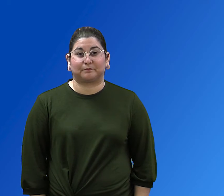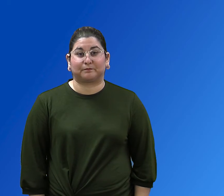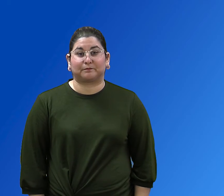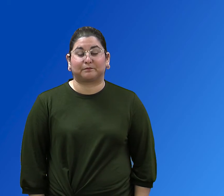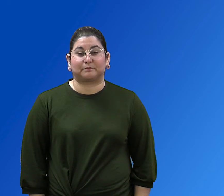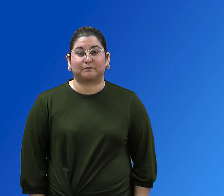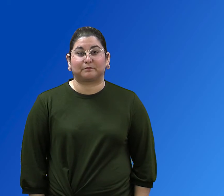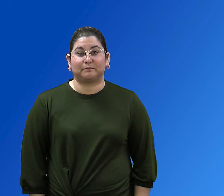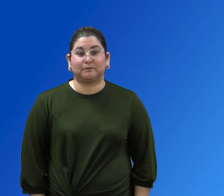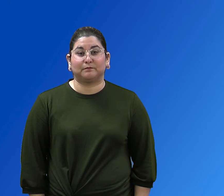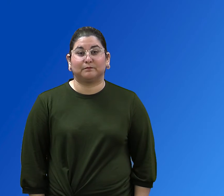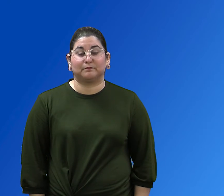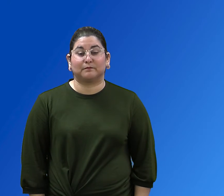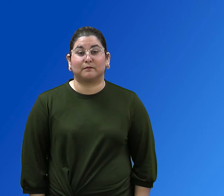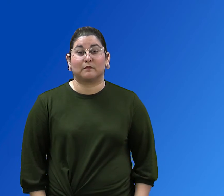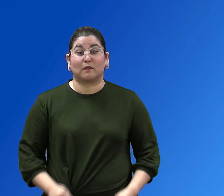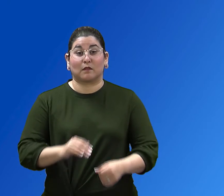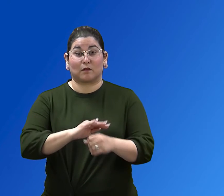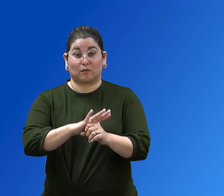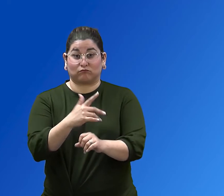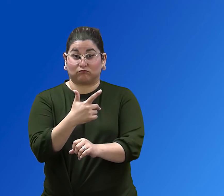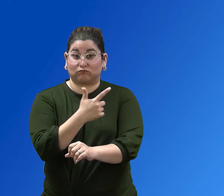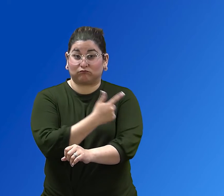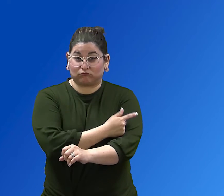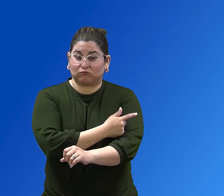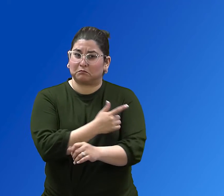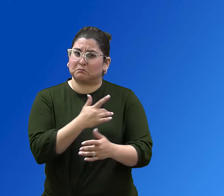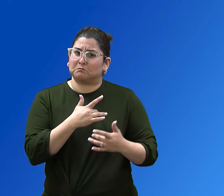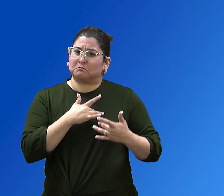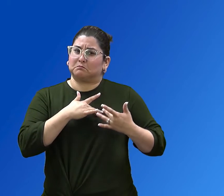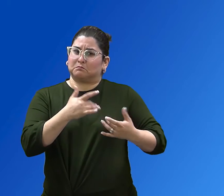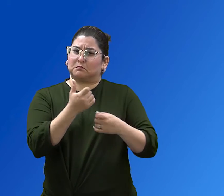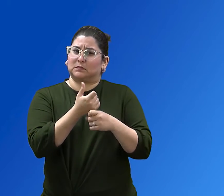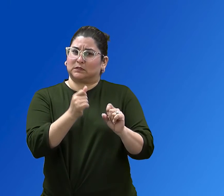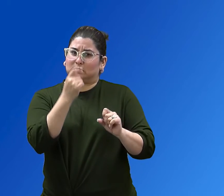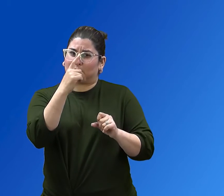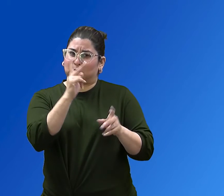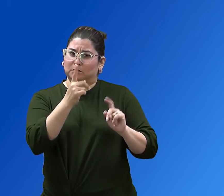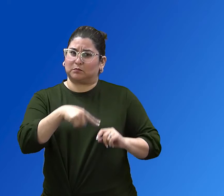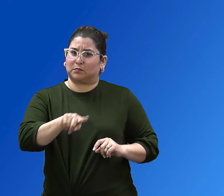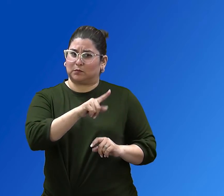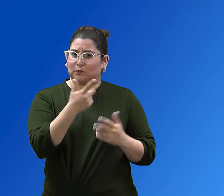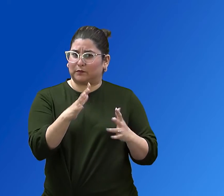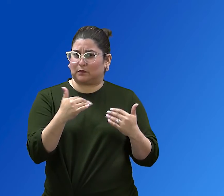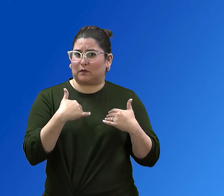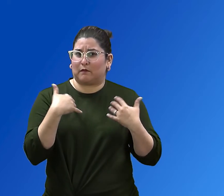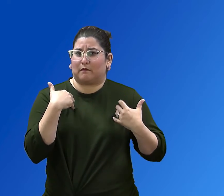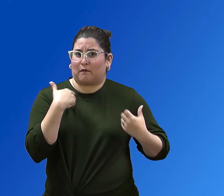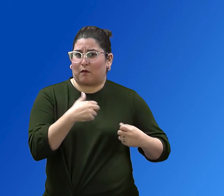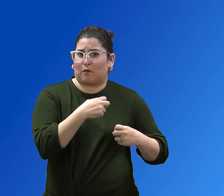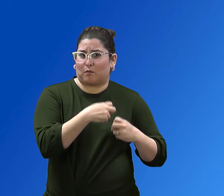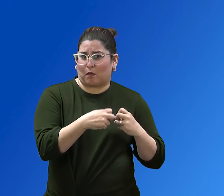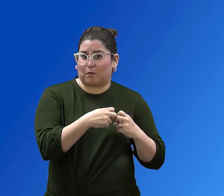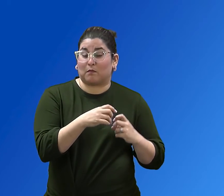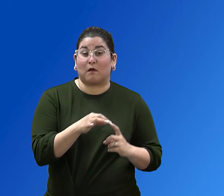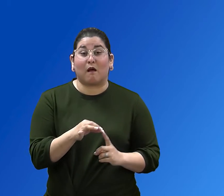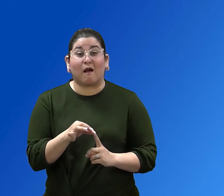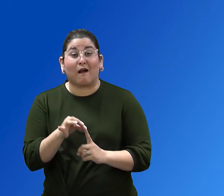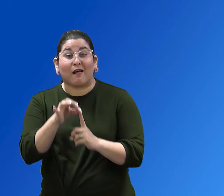COVID-19 vaccines are safe for people with underlying medical conditions as long as they